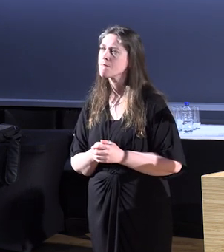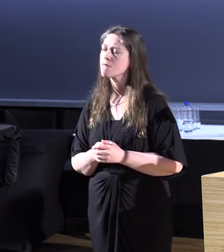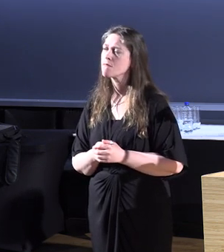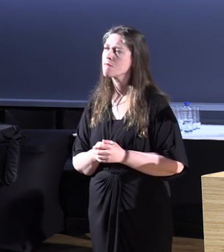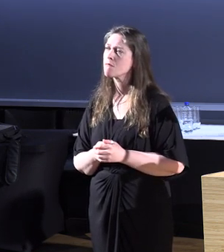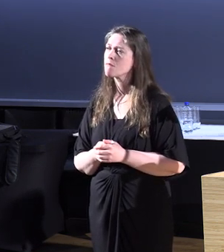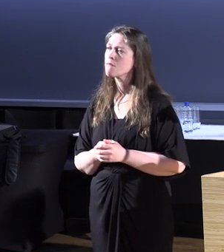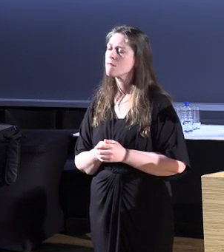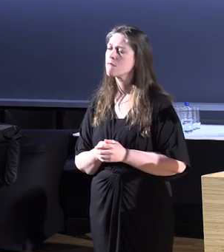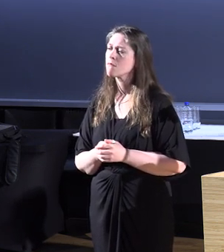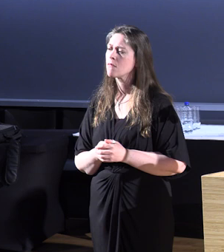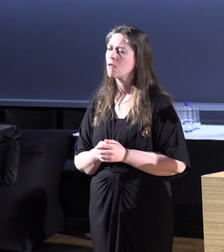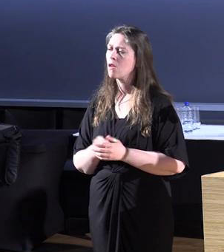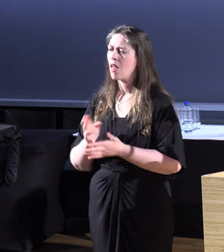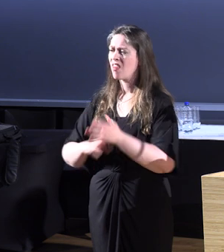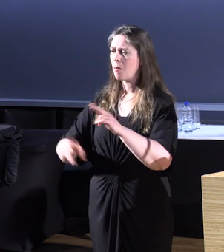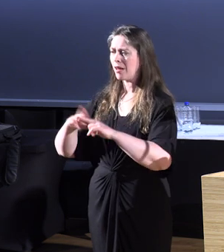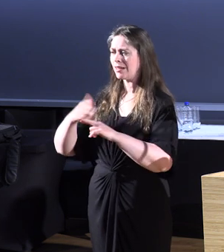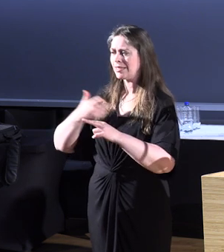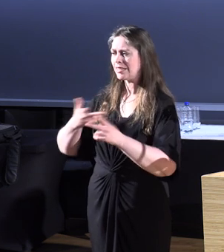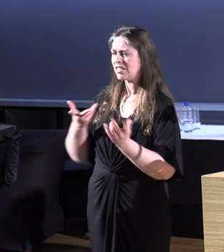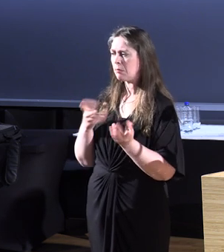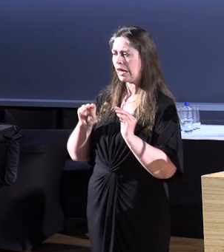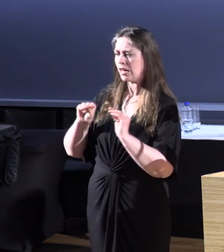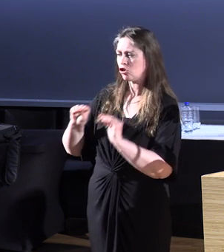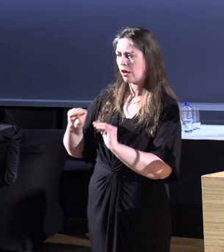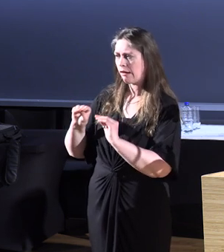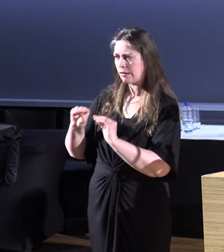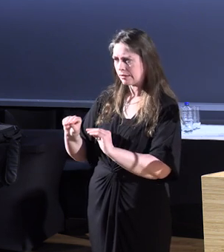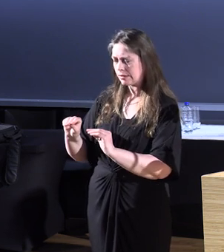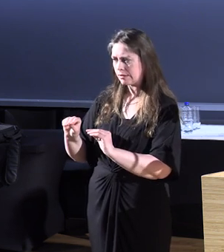they need to be educated as to